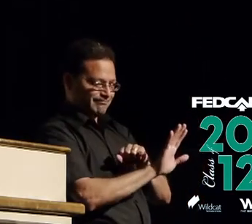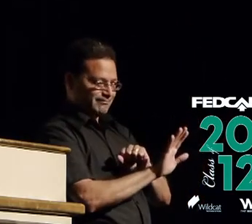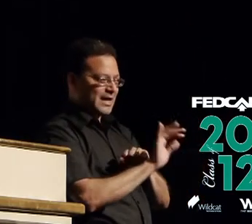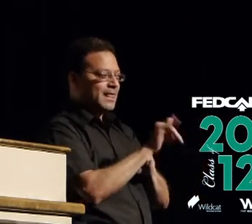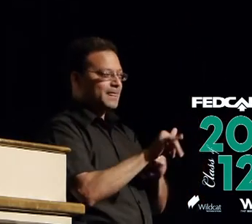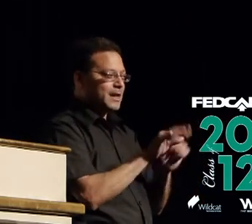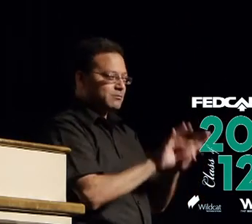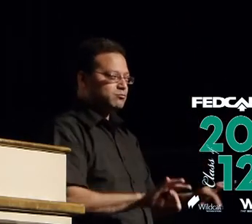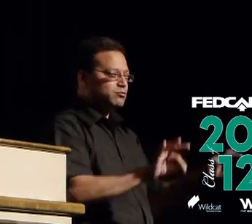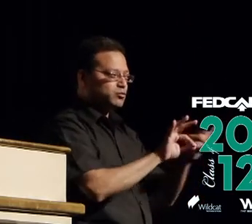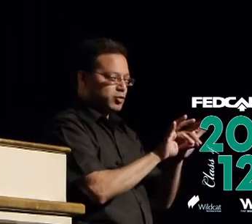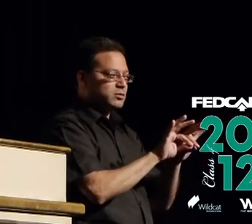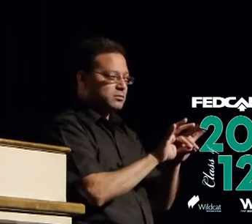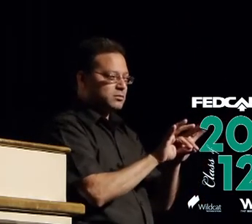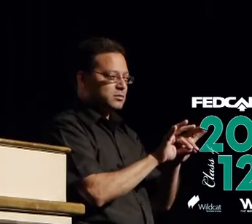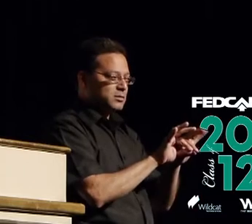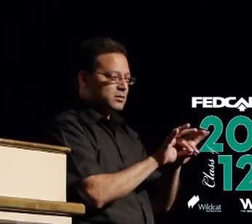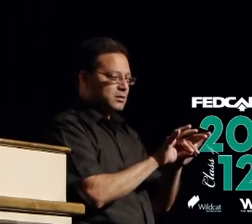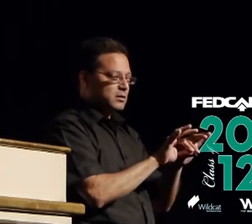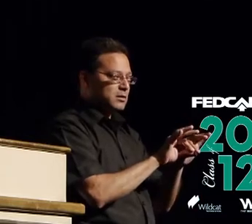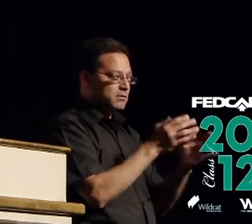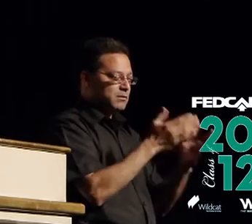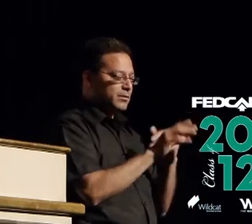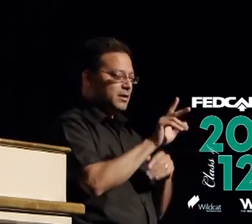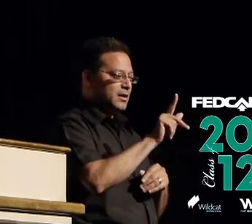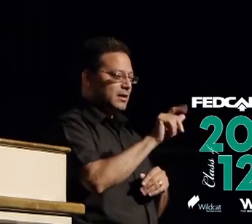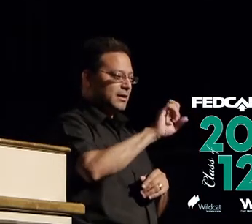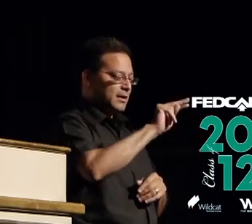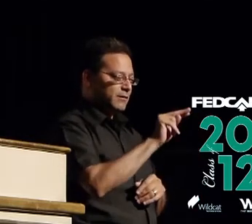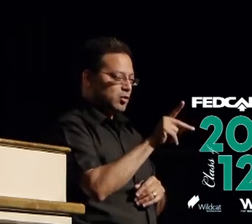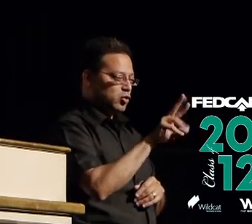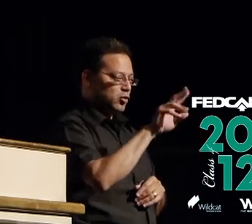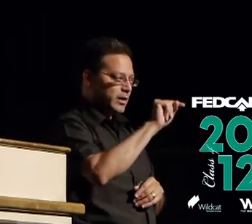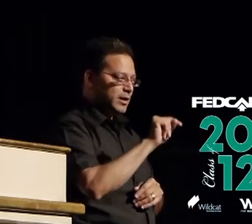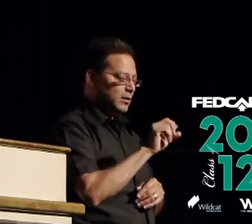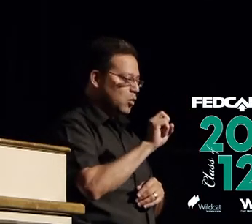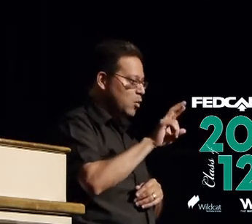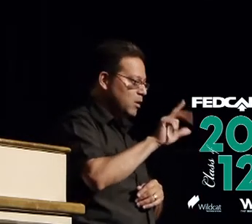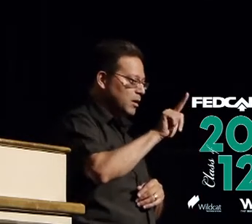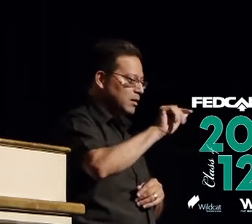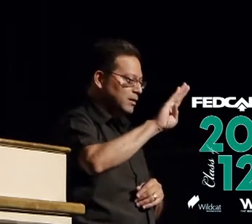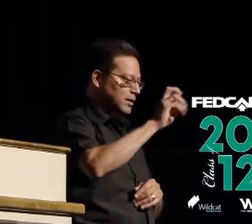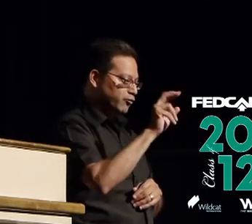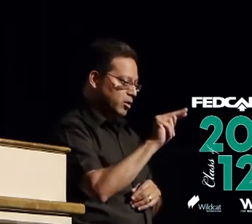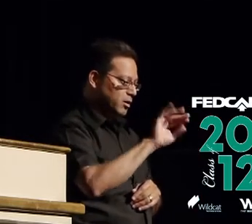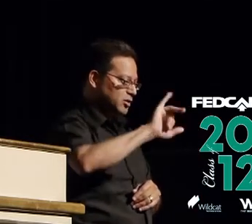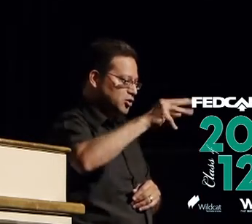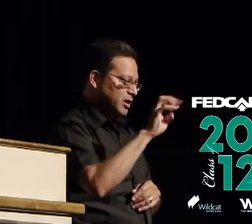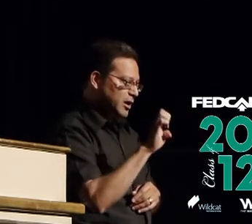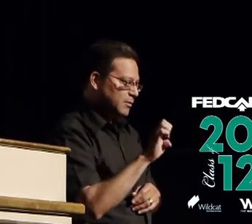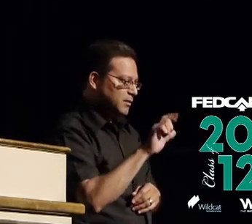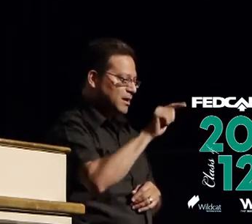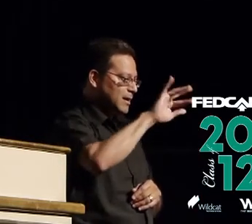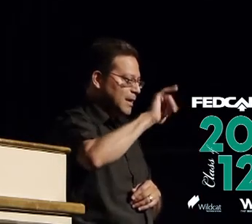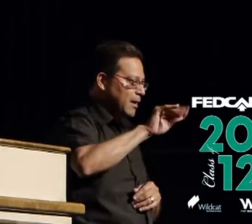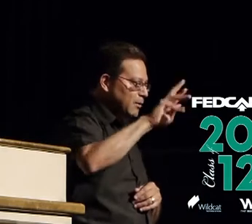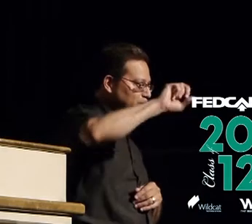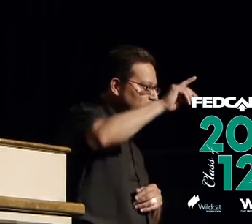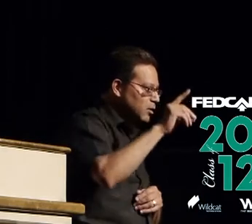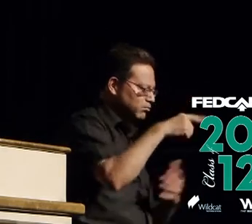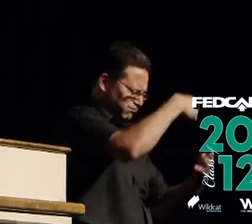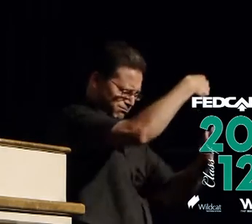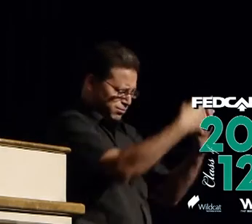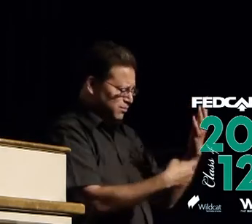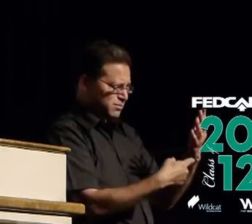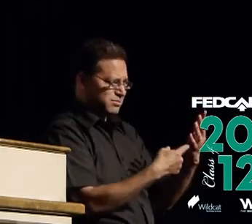makes the difference whether you're Kevin Durant or Lisa Leslie or LeBron James or Dwayne Wade or Larry Bird or any